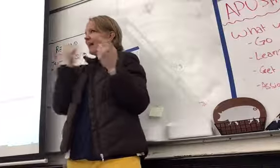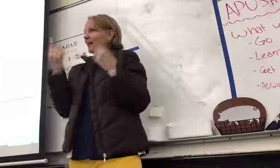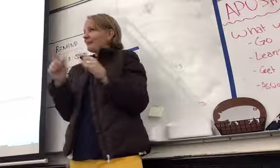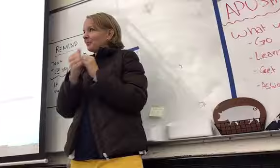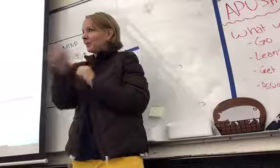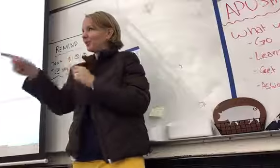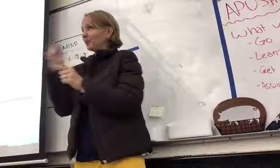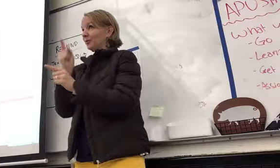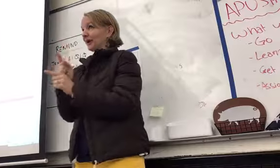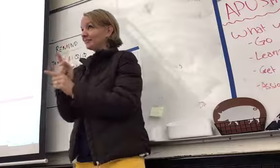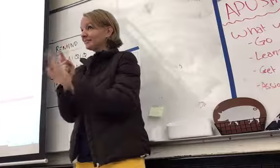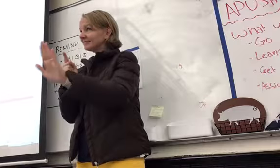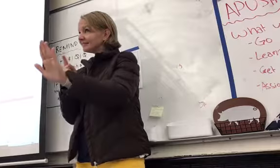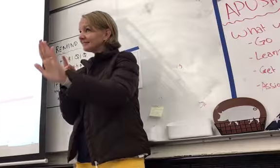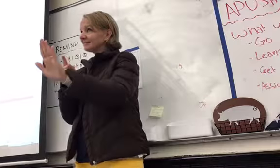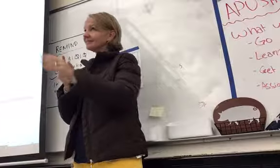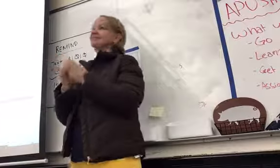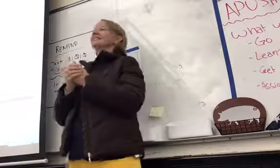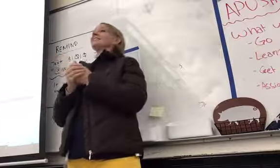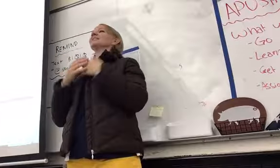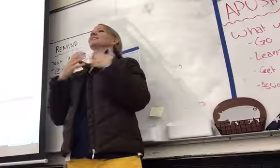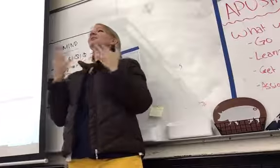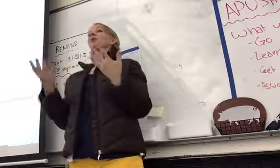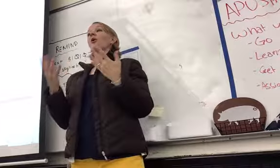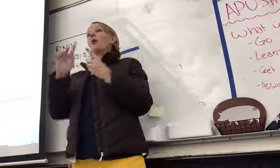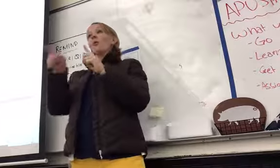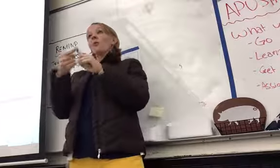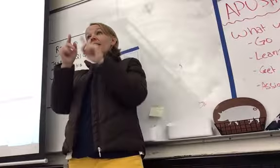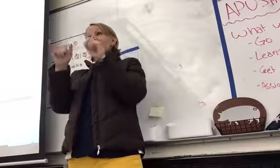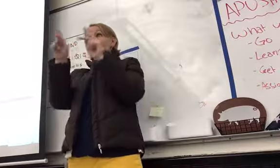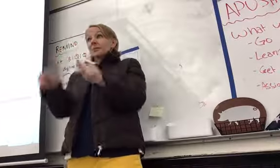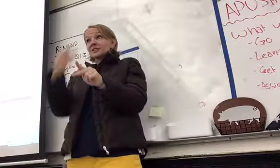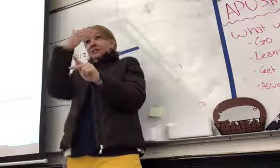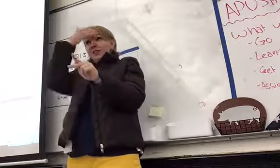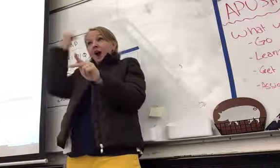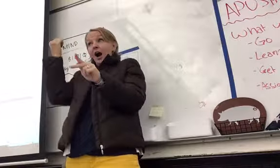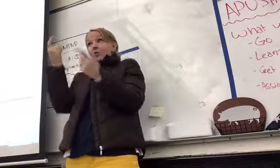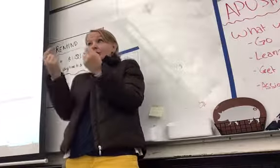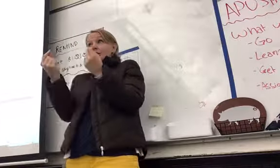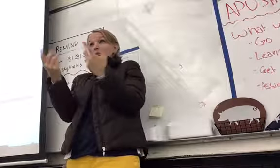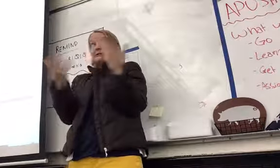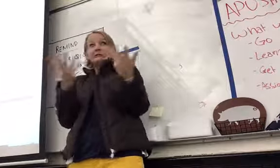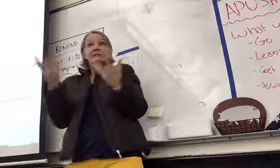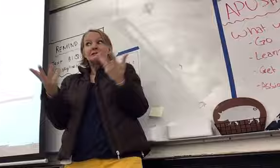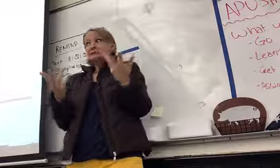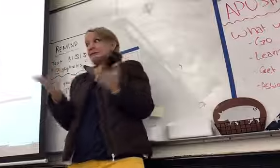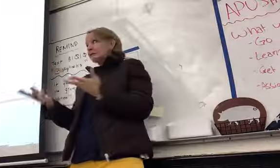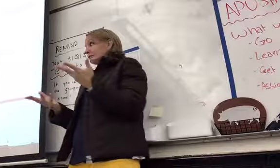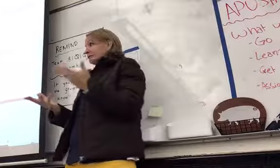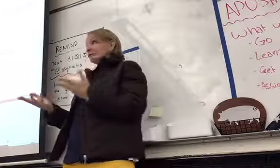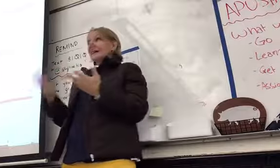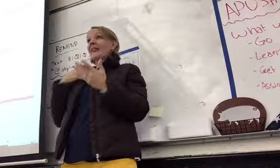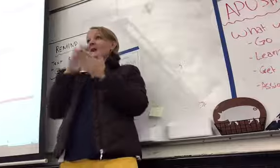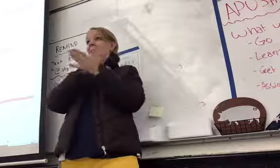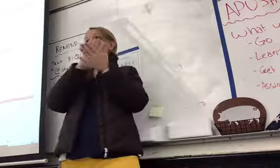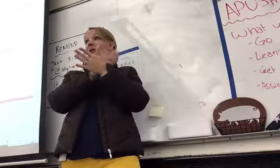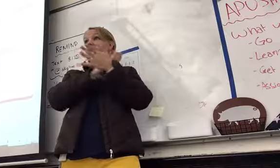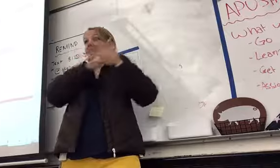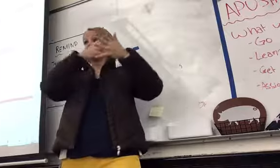Right, okay? So, when they forgot, they grabbed out a piece of paper that was lined. They put it underneath